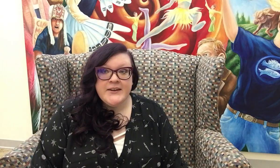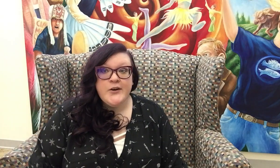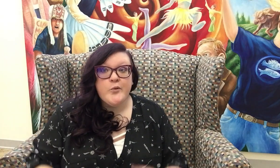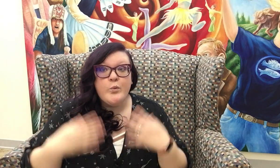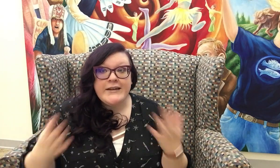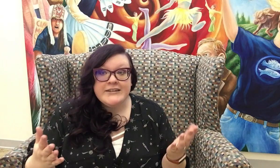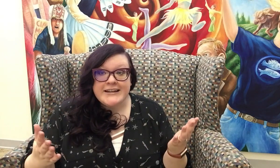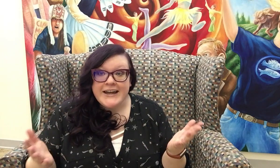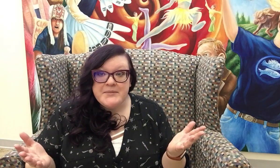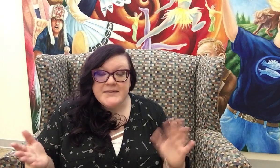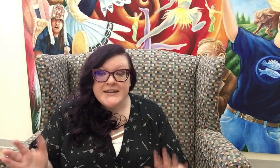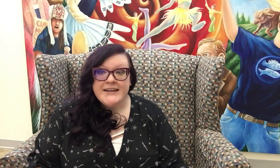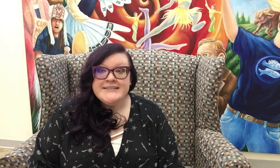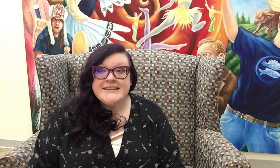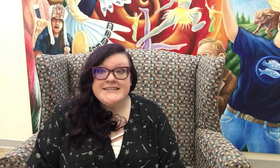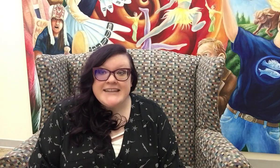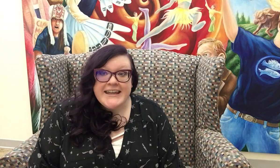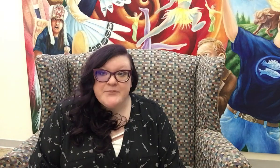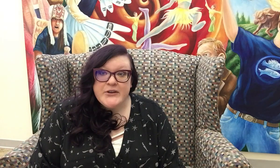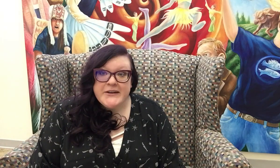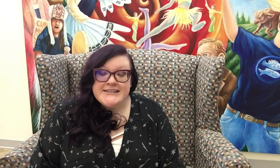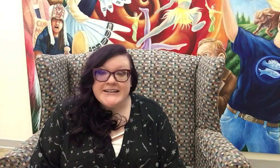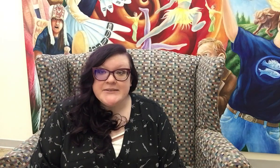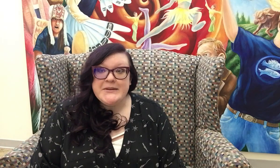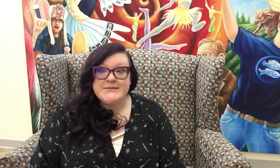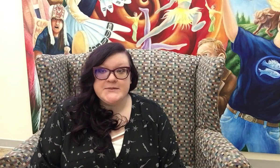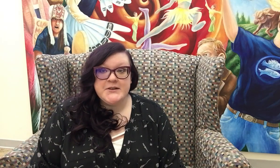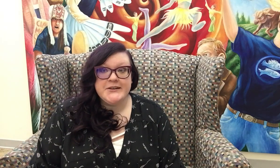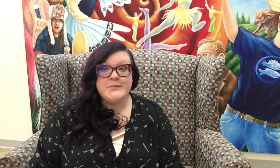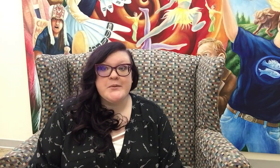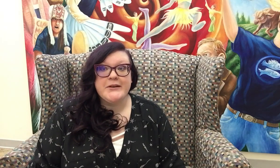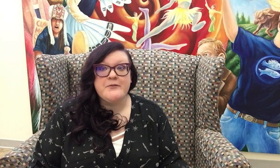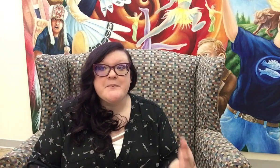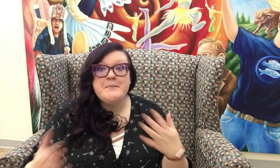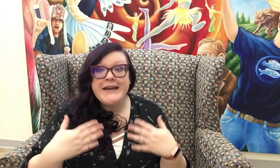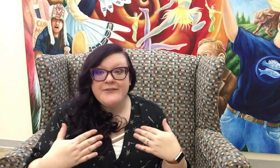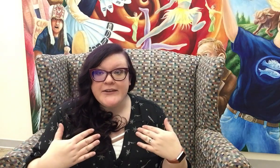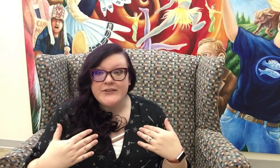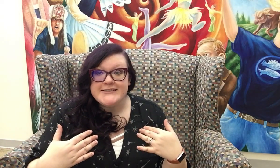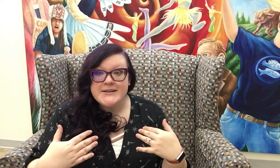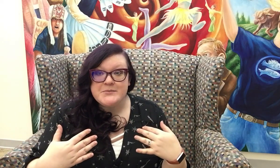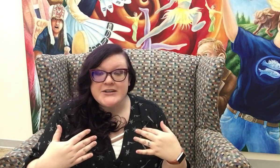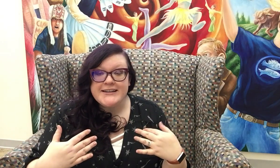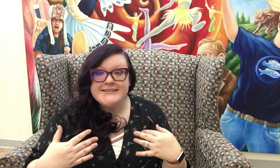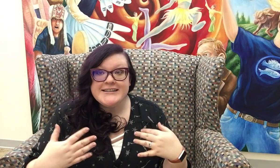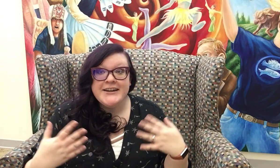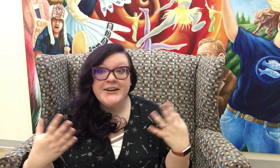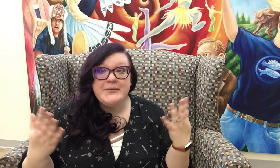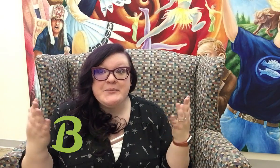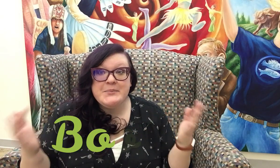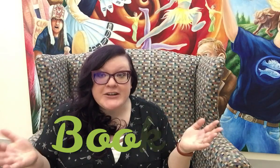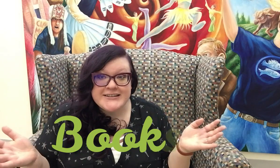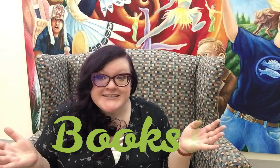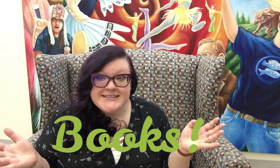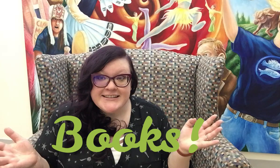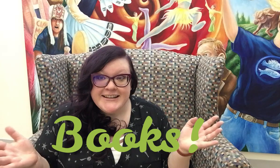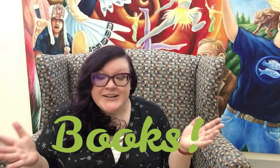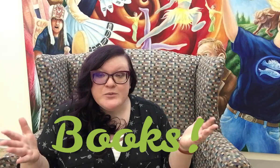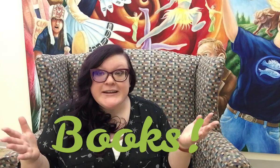Welcome! Today I'm very excited because we're talking about one of my favorite subjects, books. We